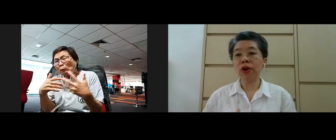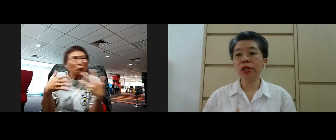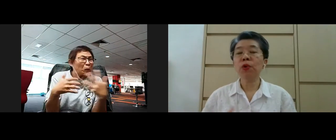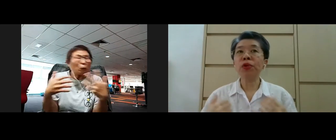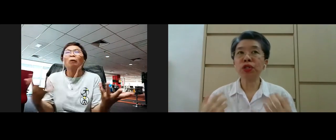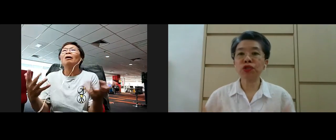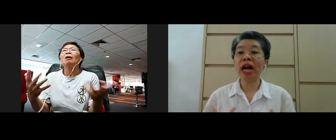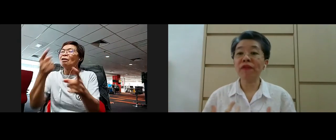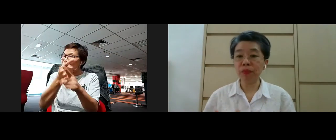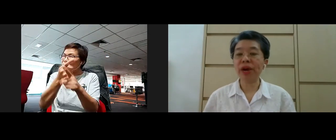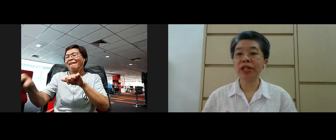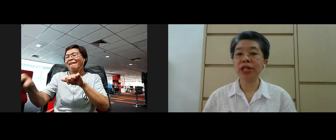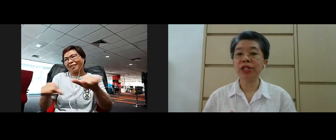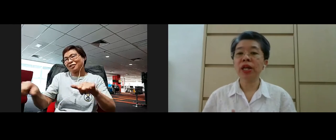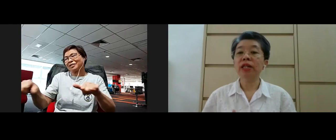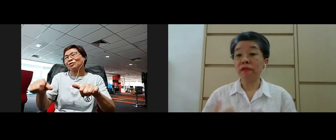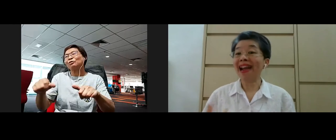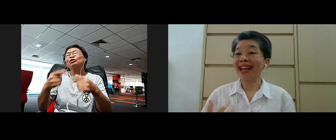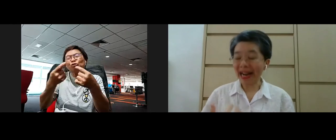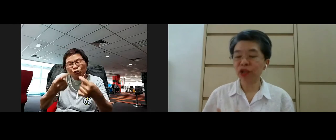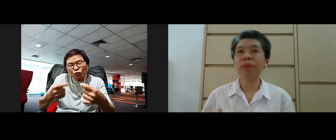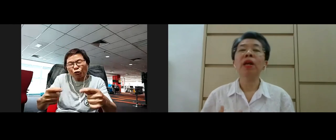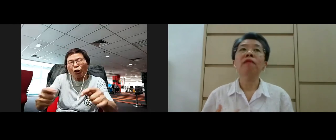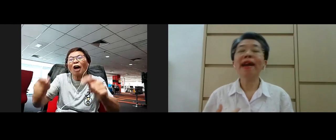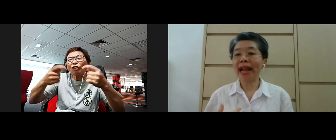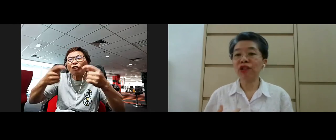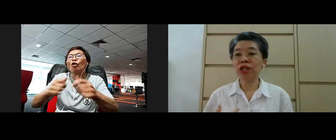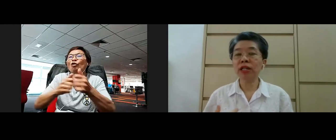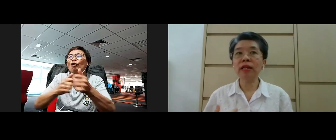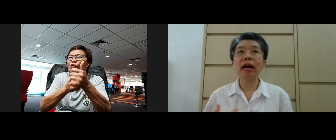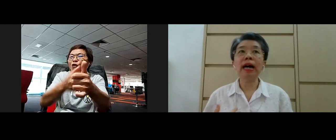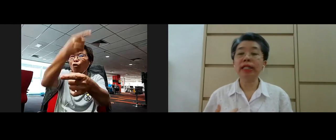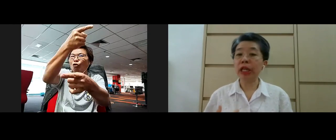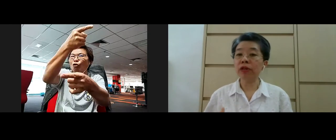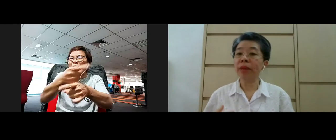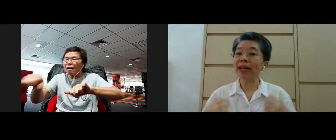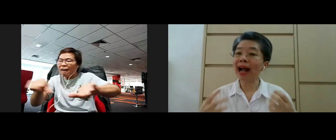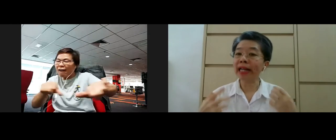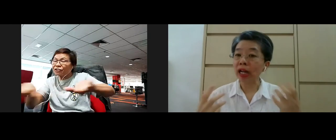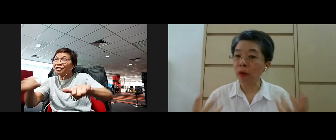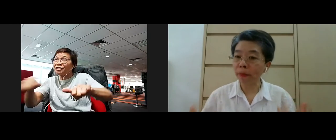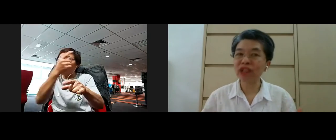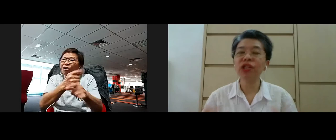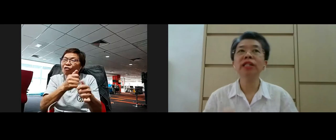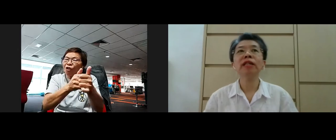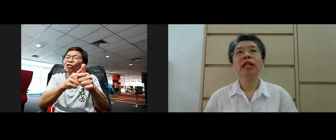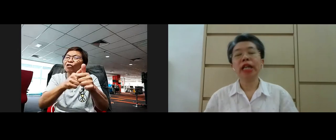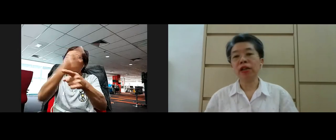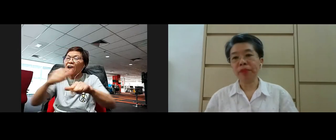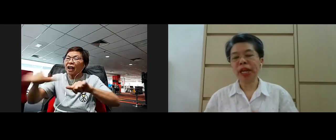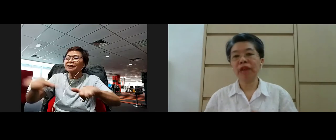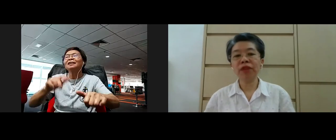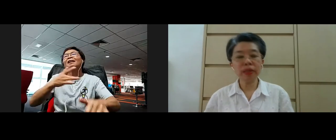and of course we strive to practice the right action right action you know being kind and compassionate